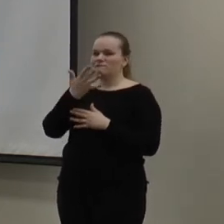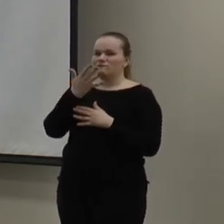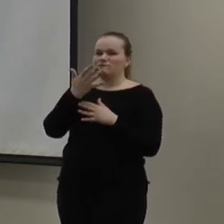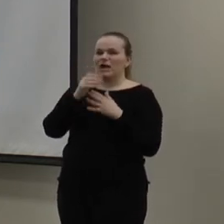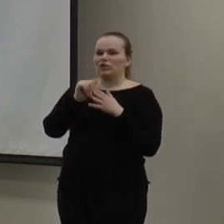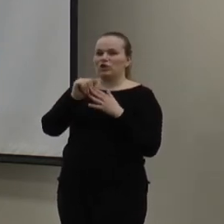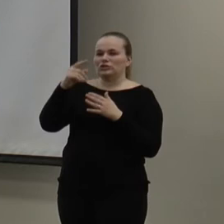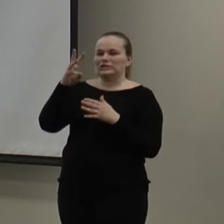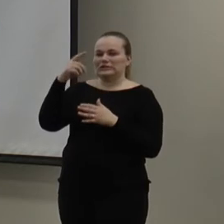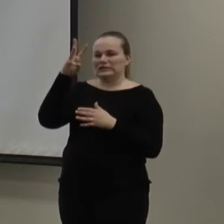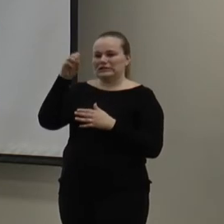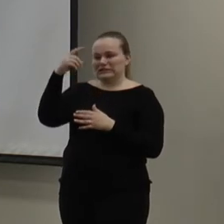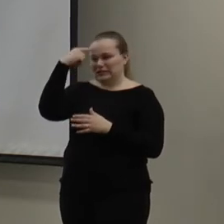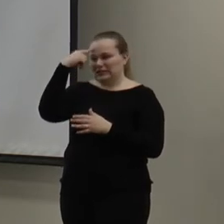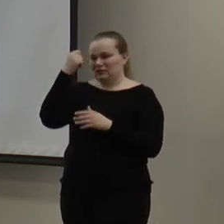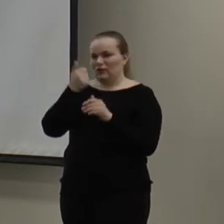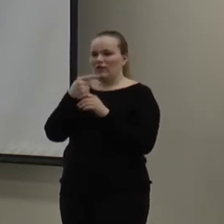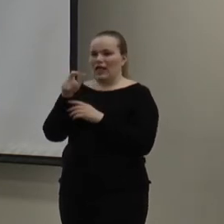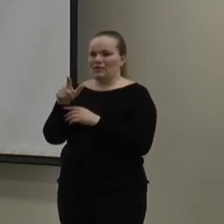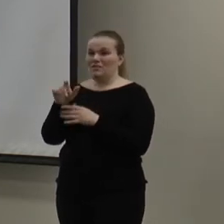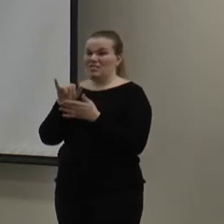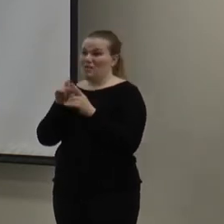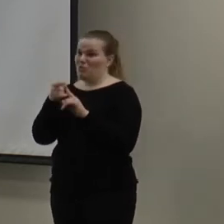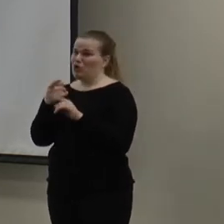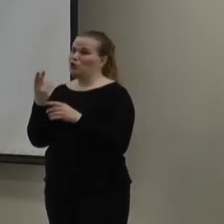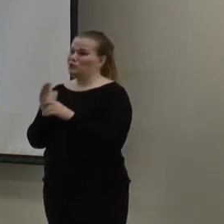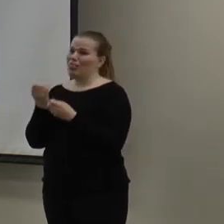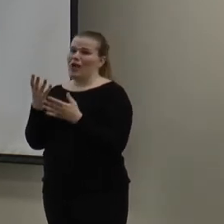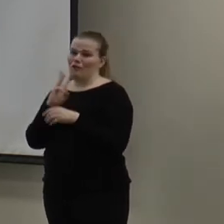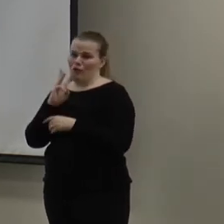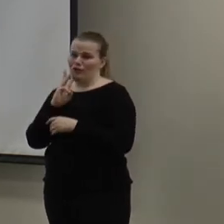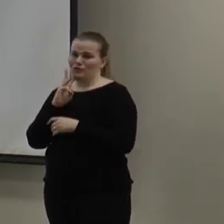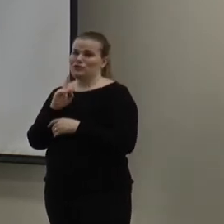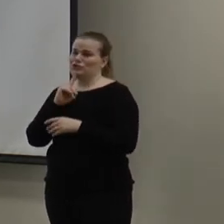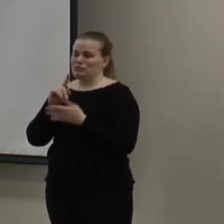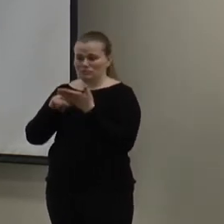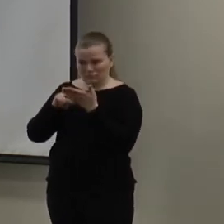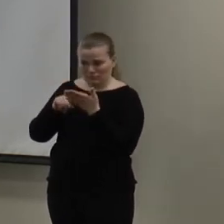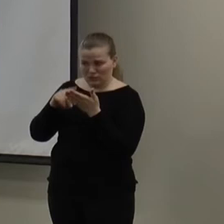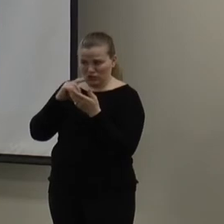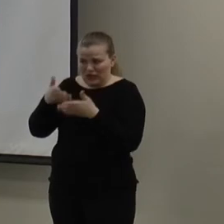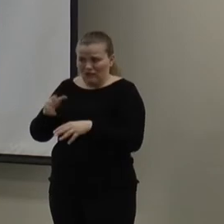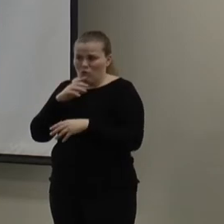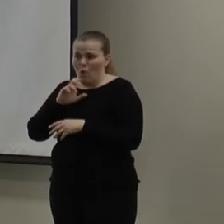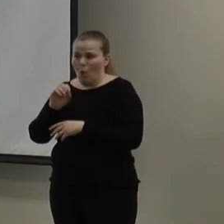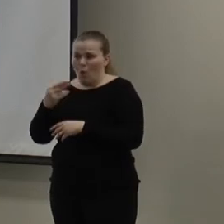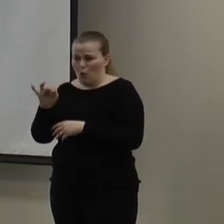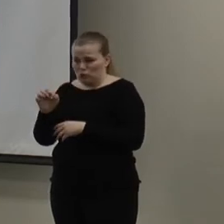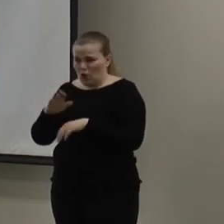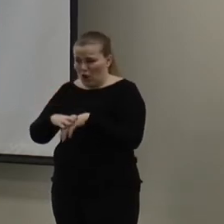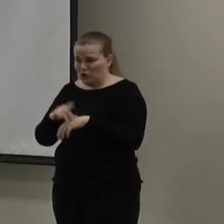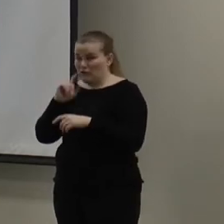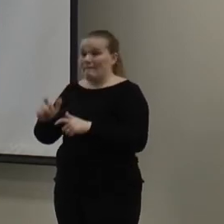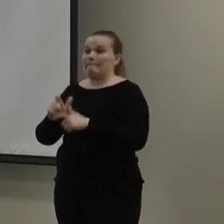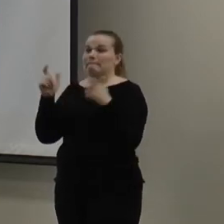per thousand gallons. But, at that point, you're using a lot of water. So, you want to check to see what's going on. Do you need the hose on? Do you have a huge